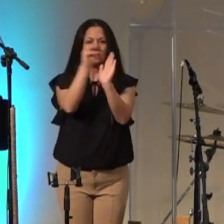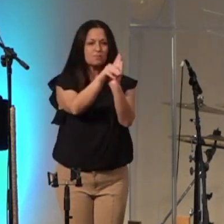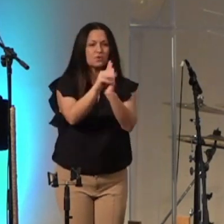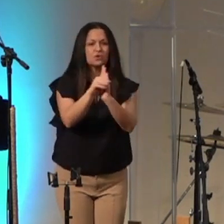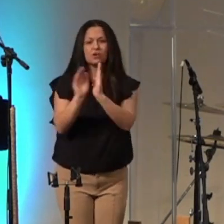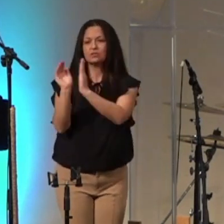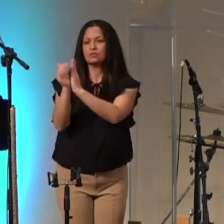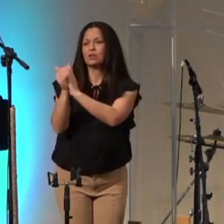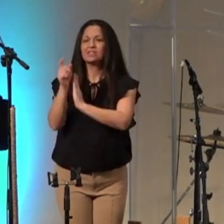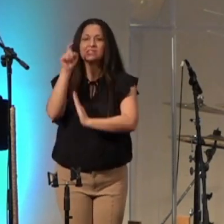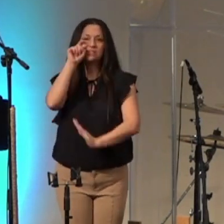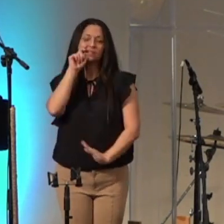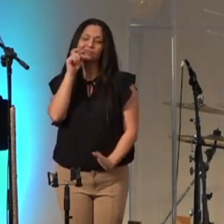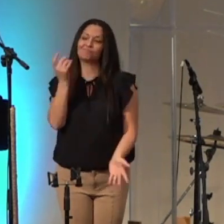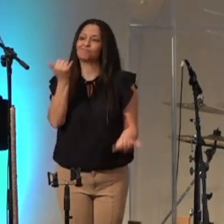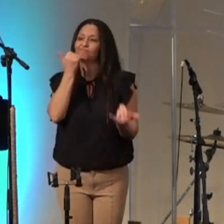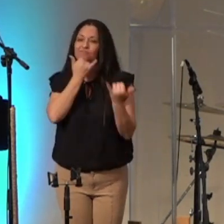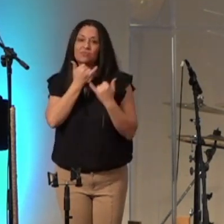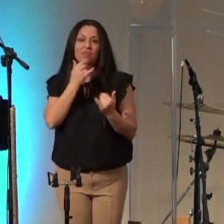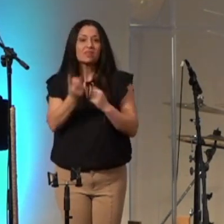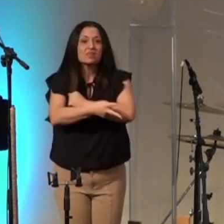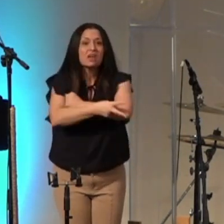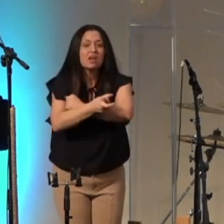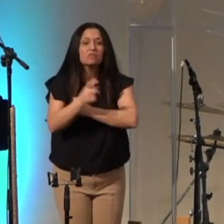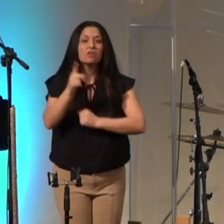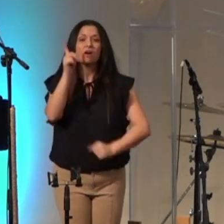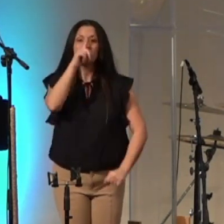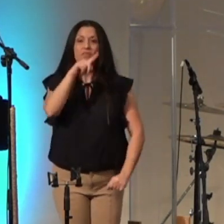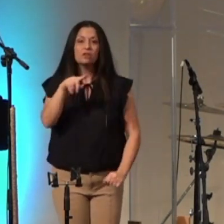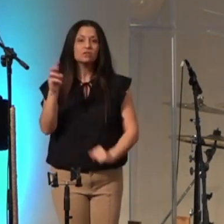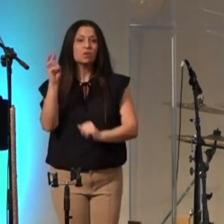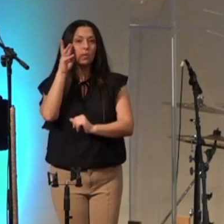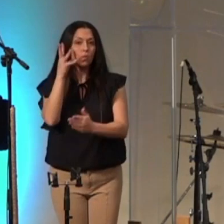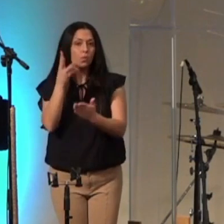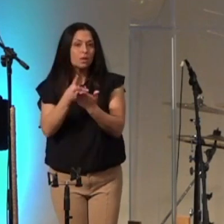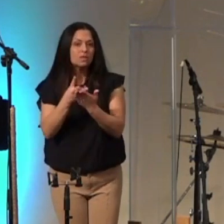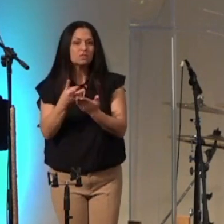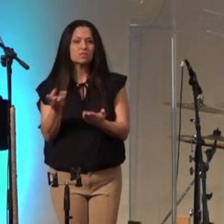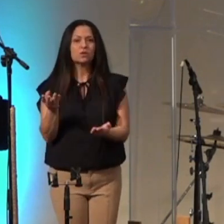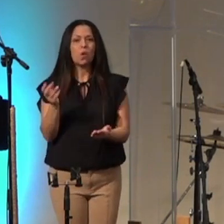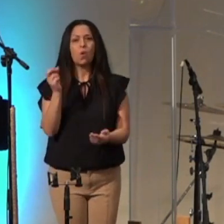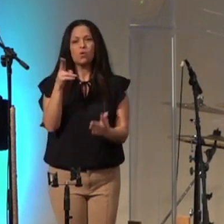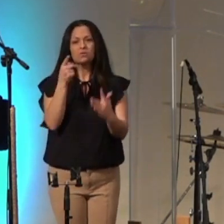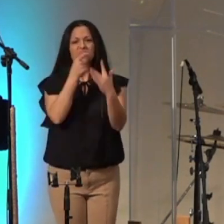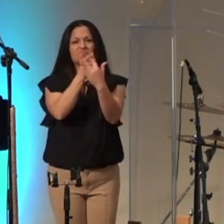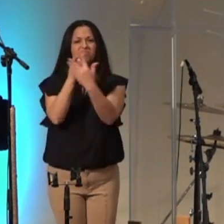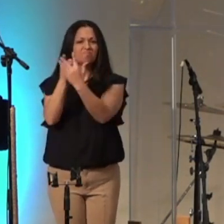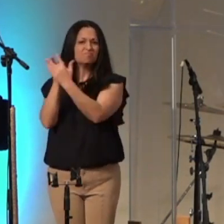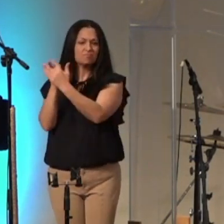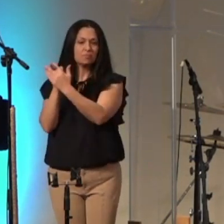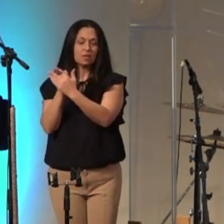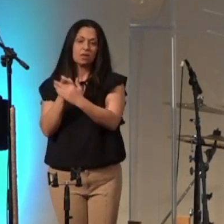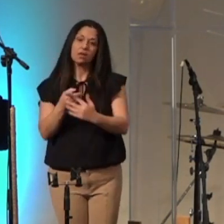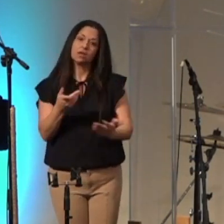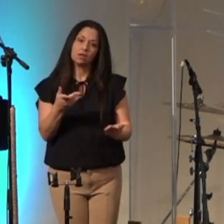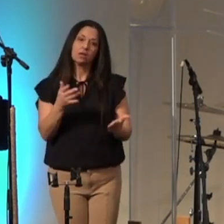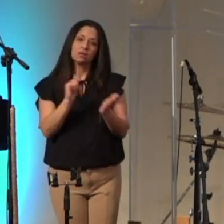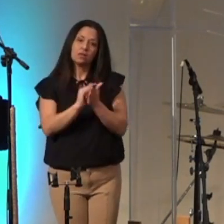sexual immorality theft false witness slander that our hearts